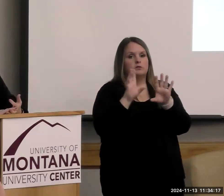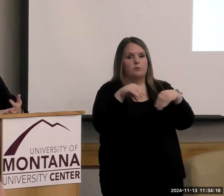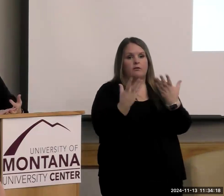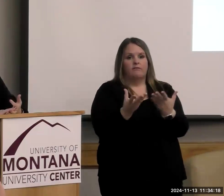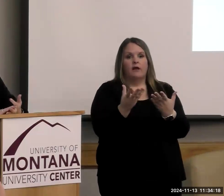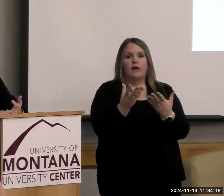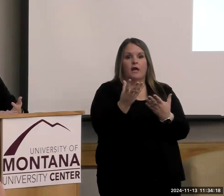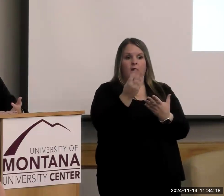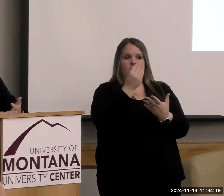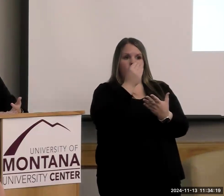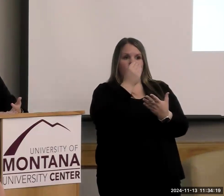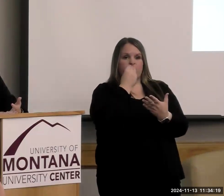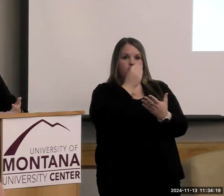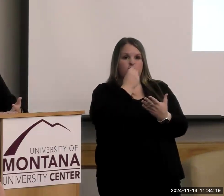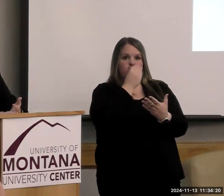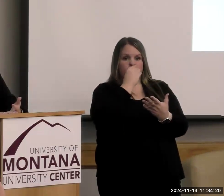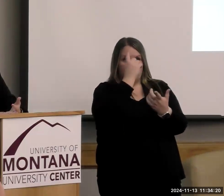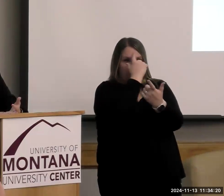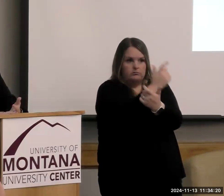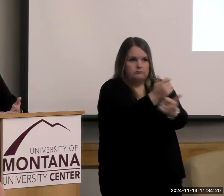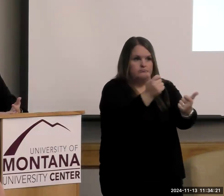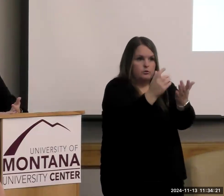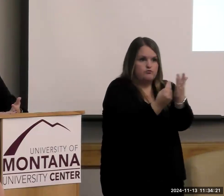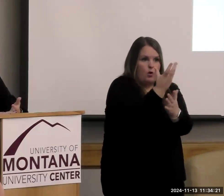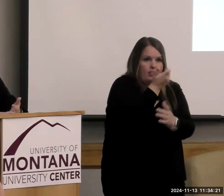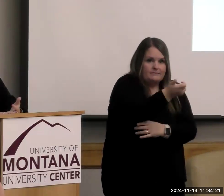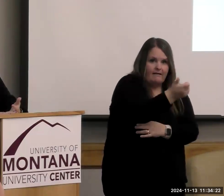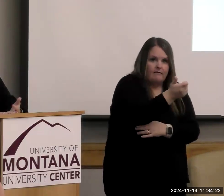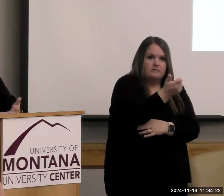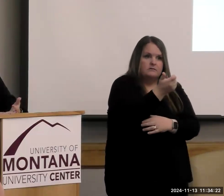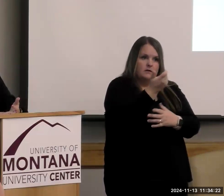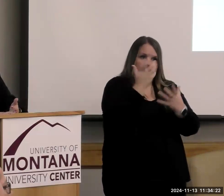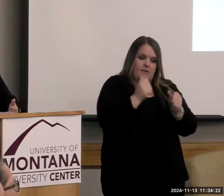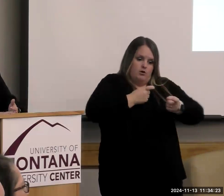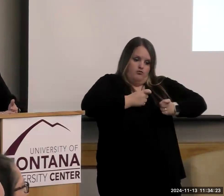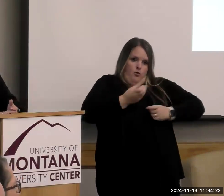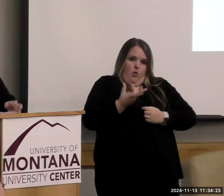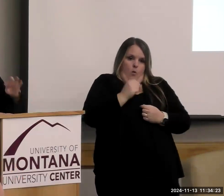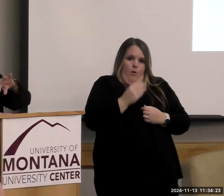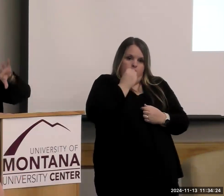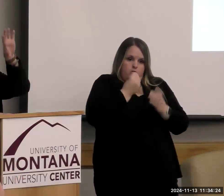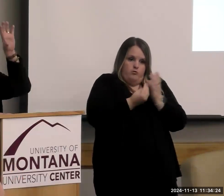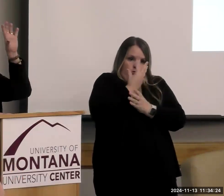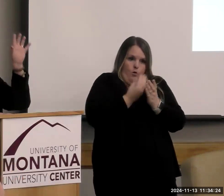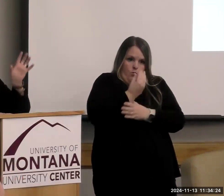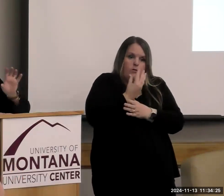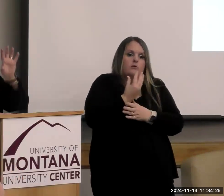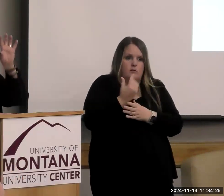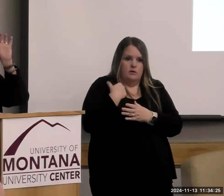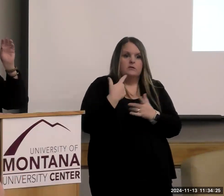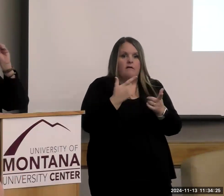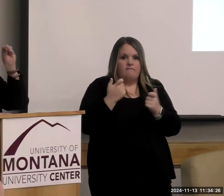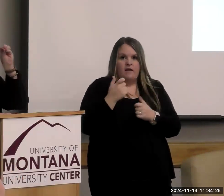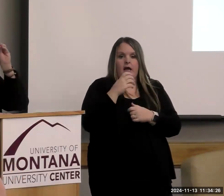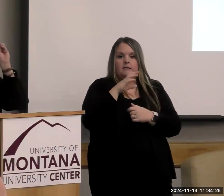sovereignty and helping people learn how to grow traditional plants and teaching them what they are at Black Feet. So, we have... Fast Black Feet is not